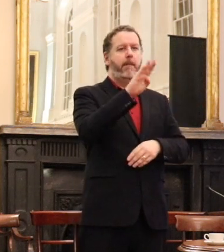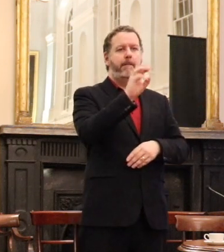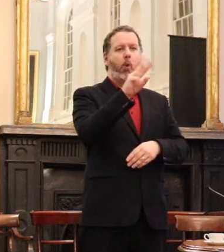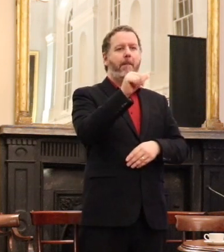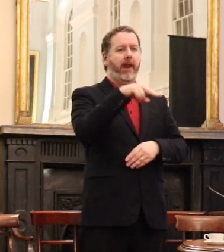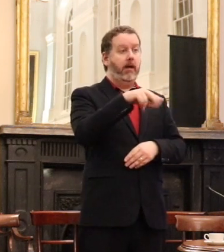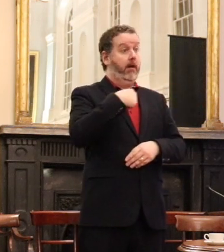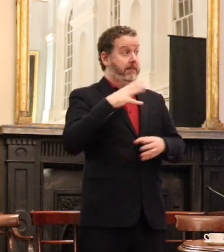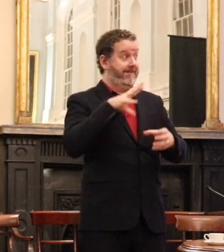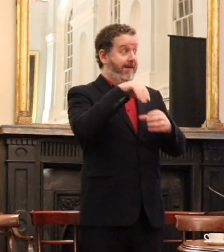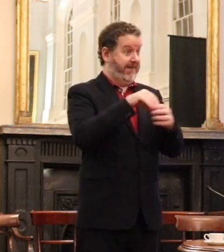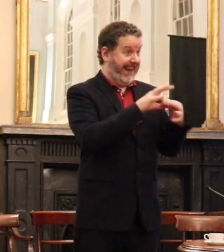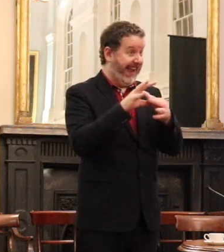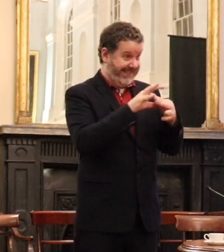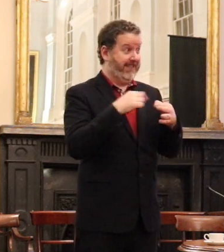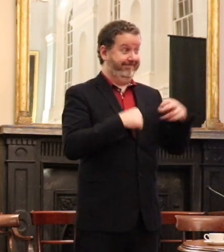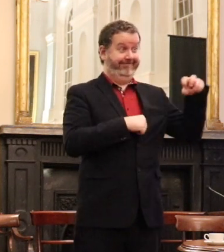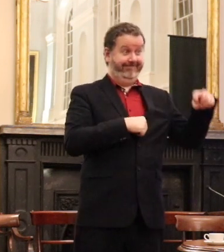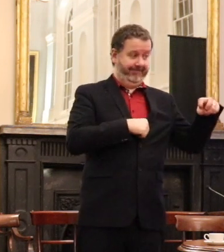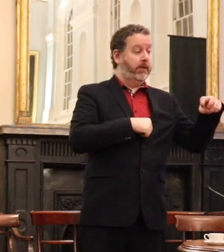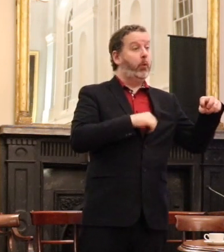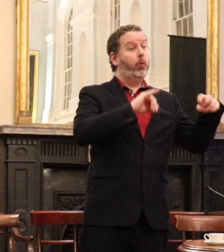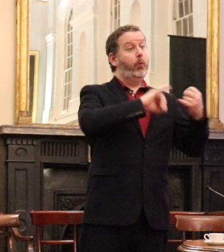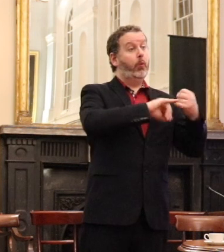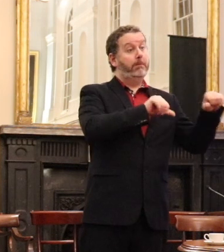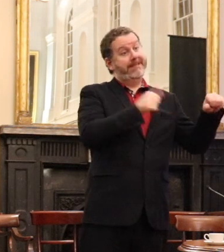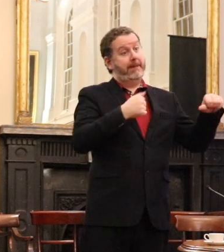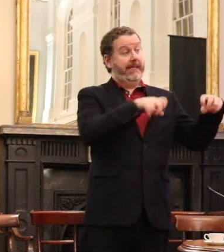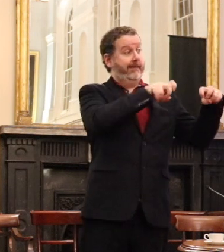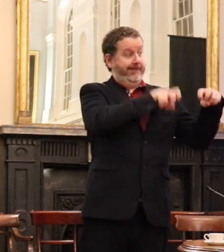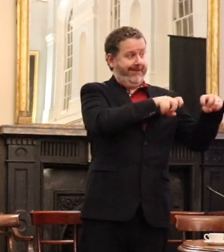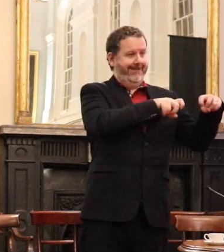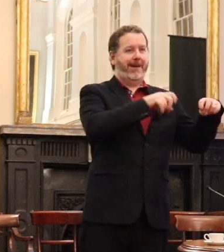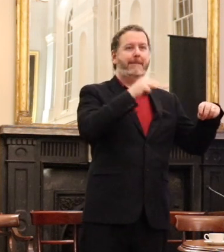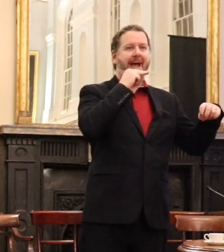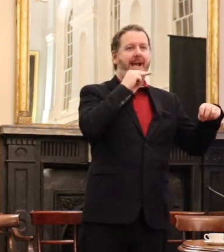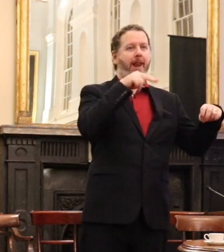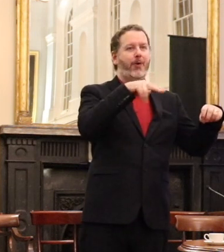alliance seated beside none of it than Minister Michael Loonan